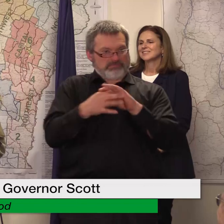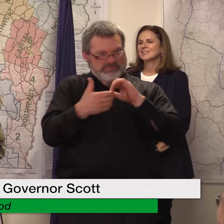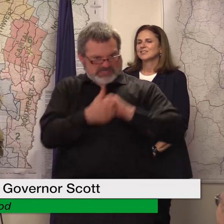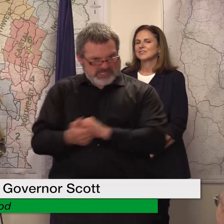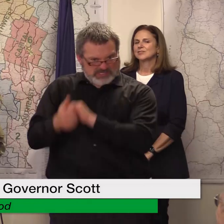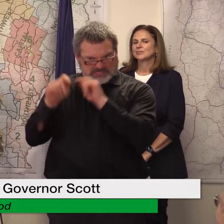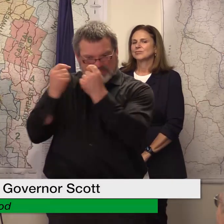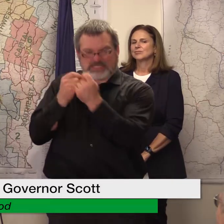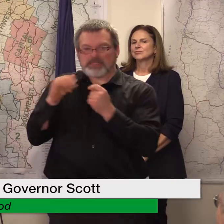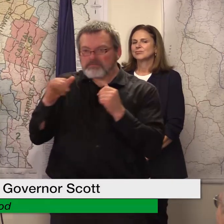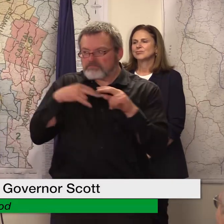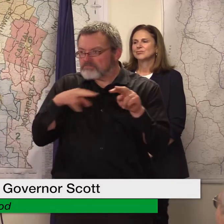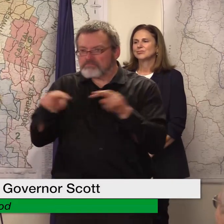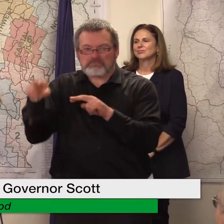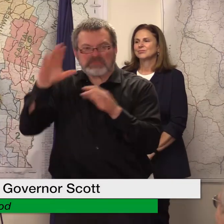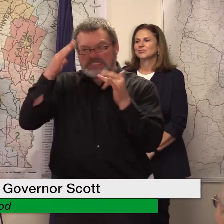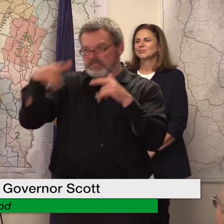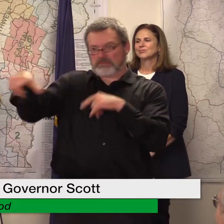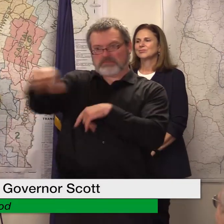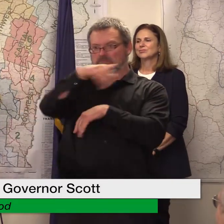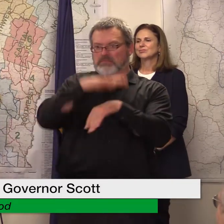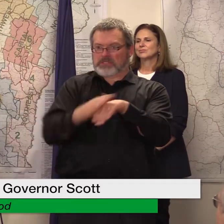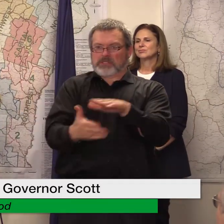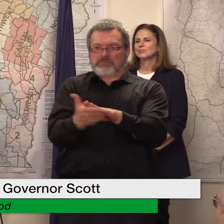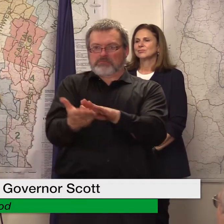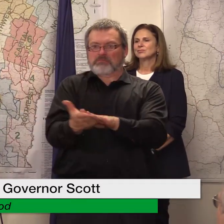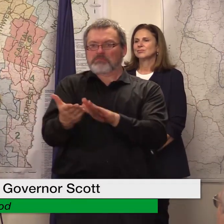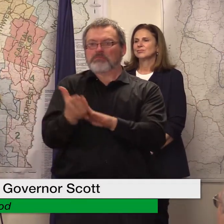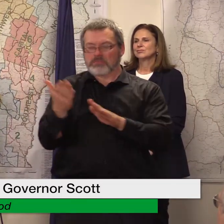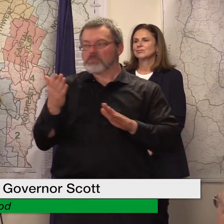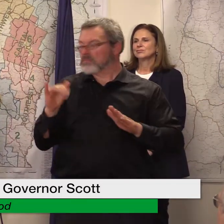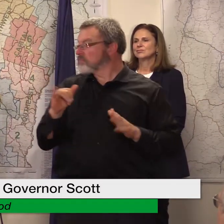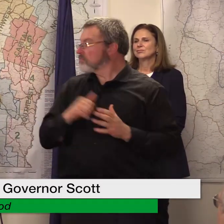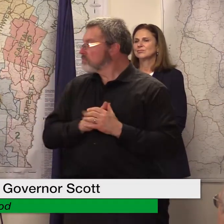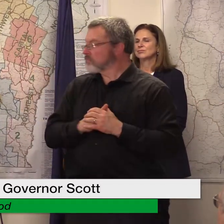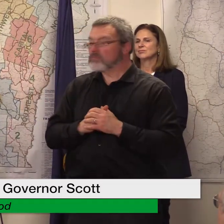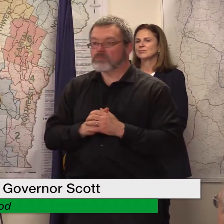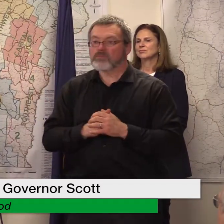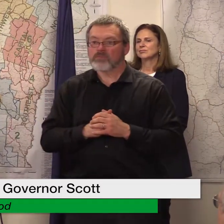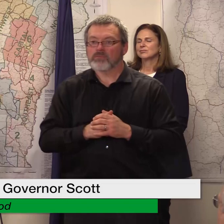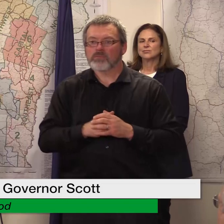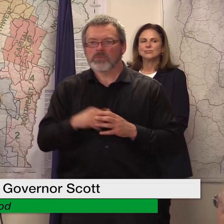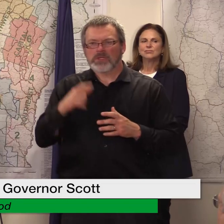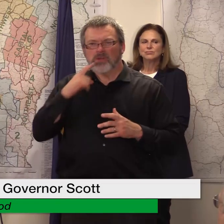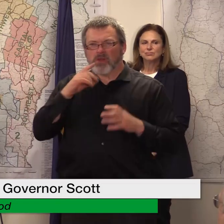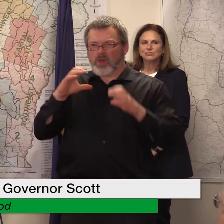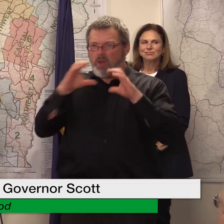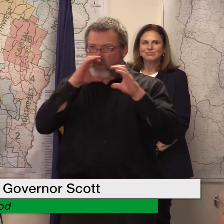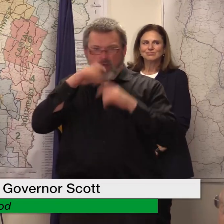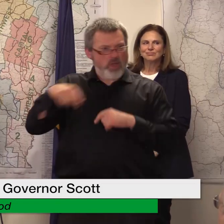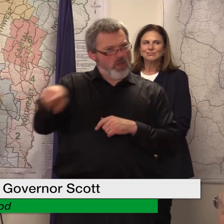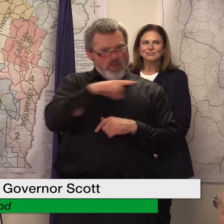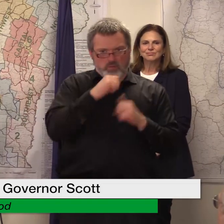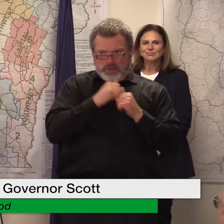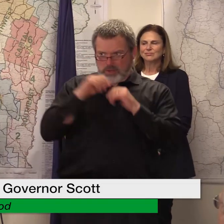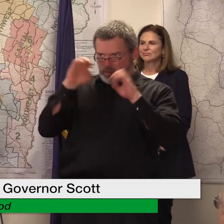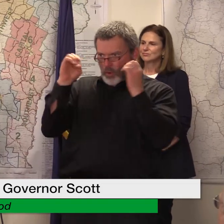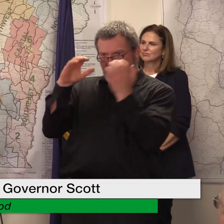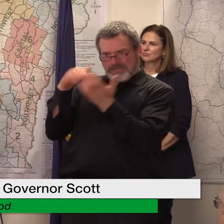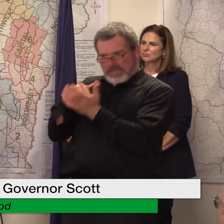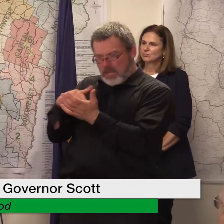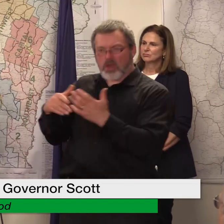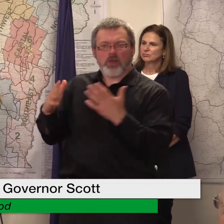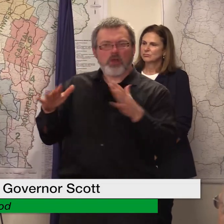officers um so that communication has become very solid between the emergency center and the towns so they don't really need